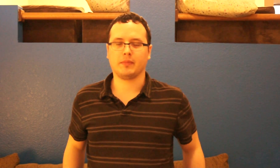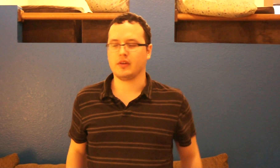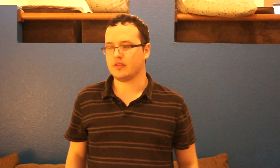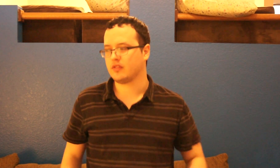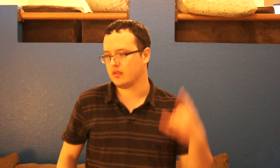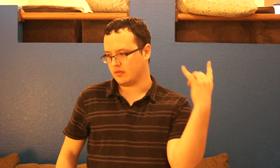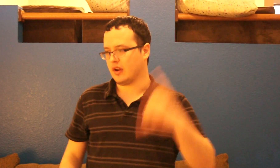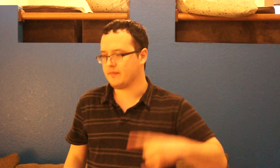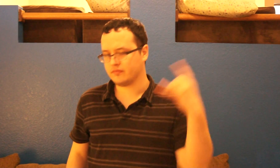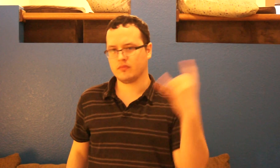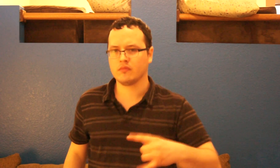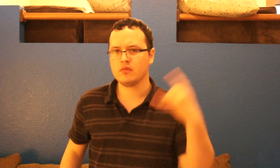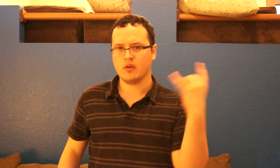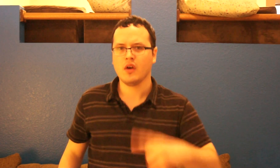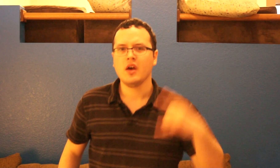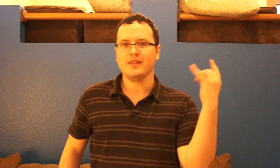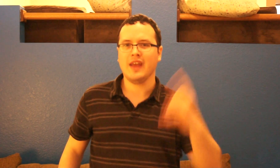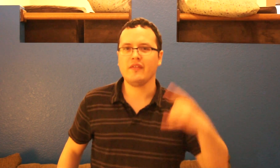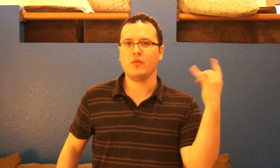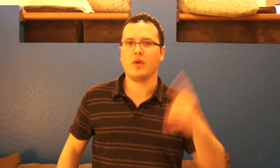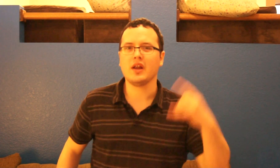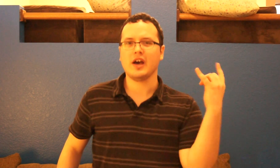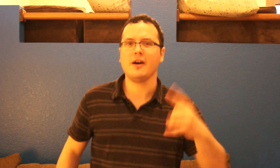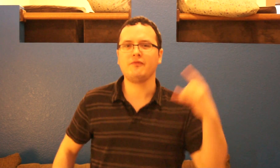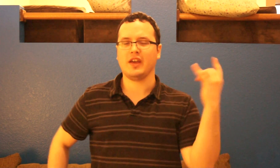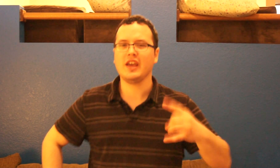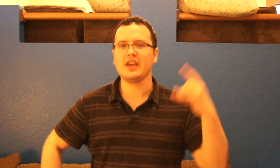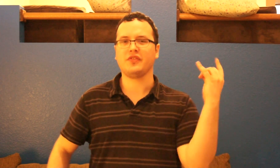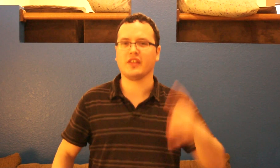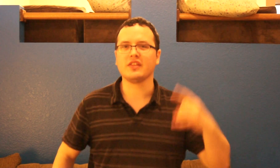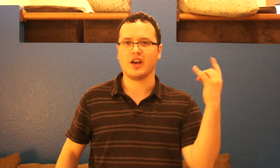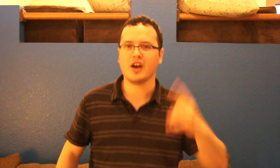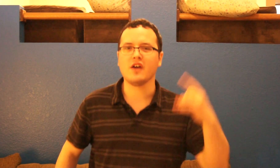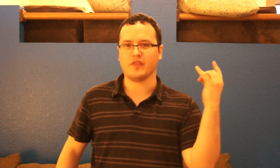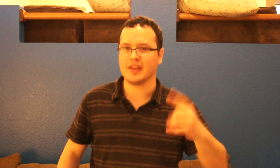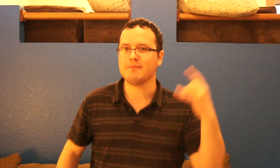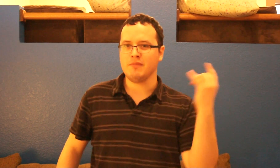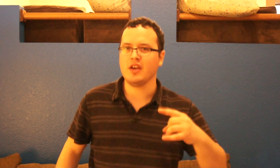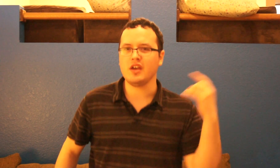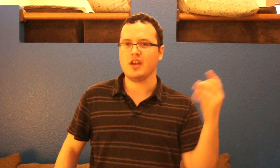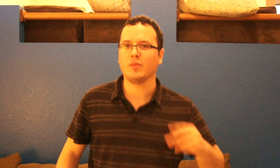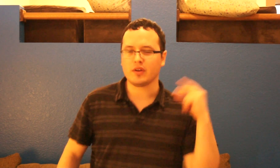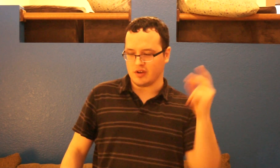couple years all right never wanna faith in love and miracles